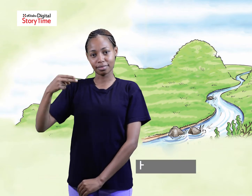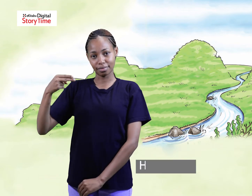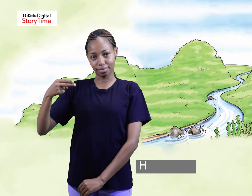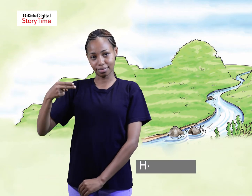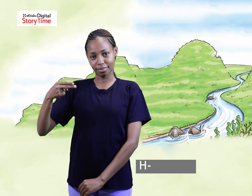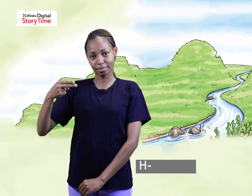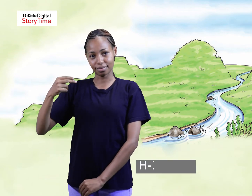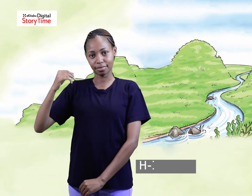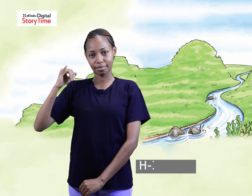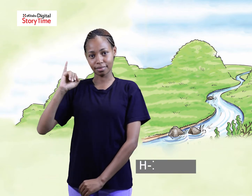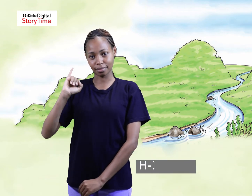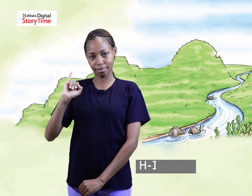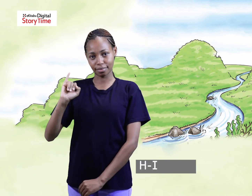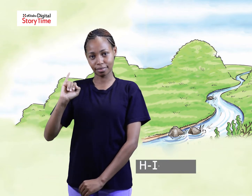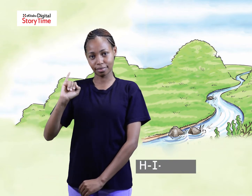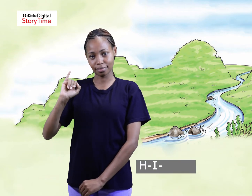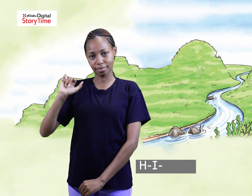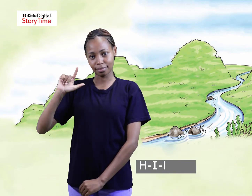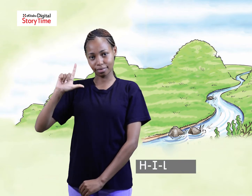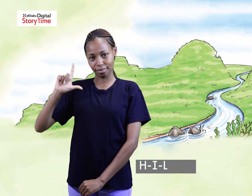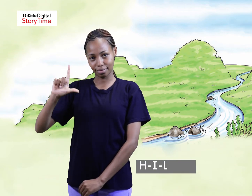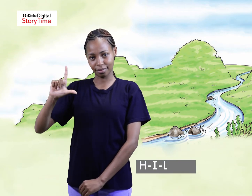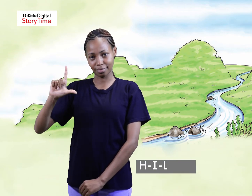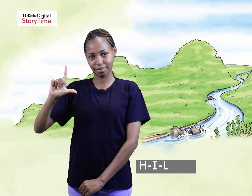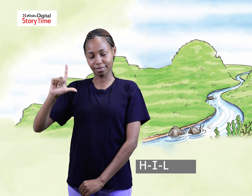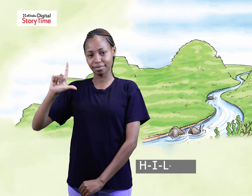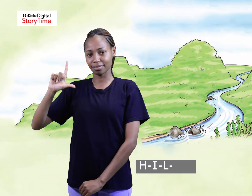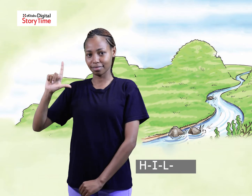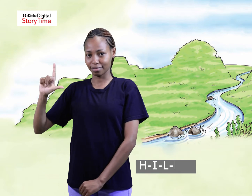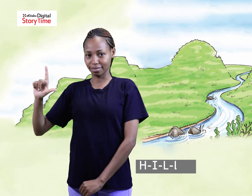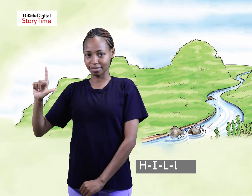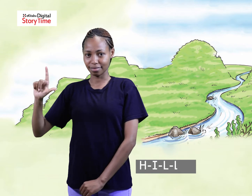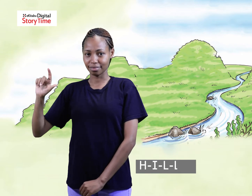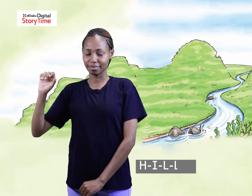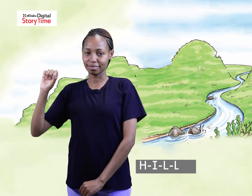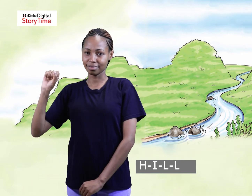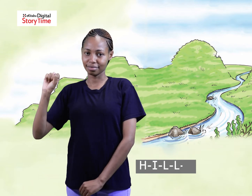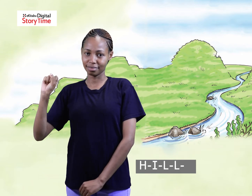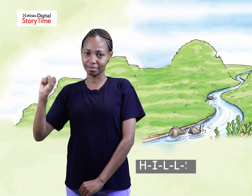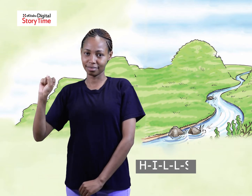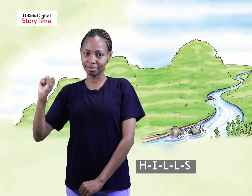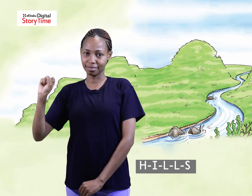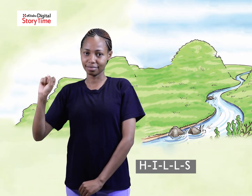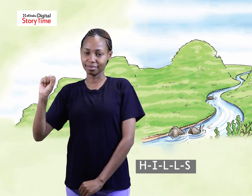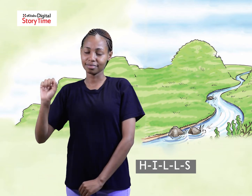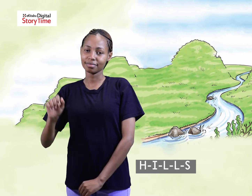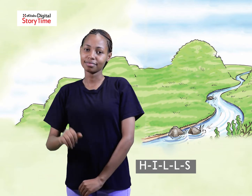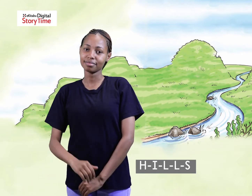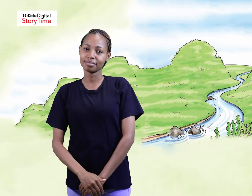Hills.-I-L-L-S.